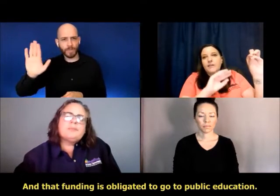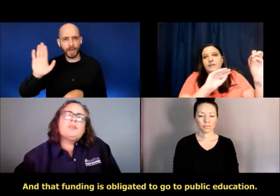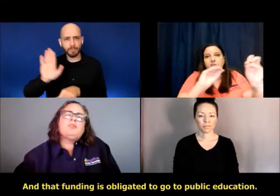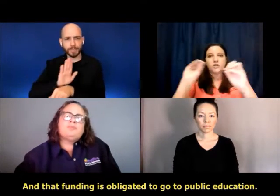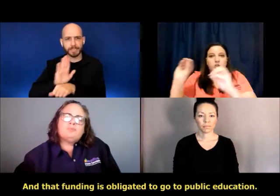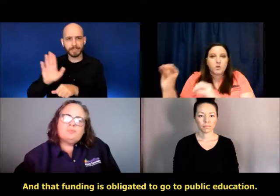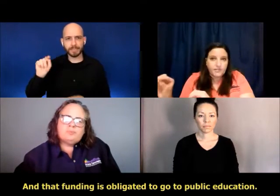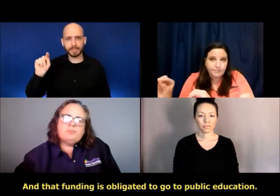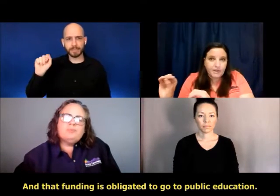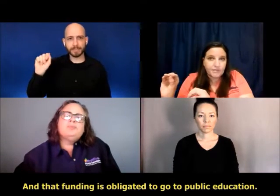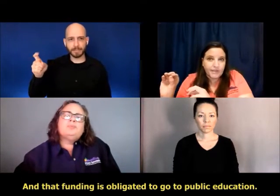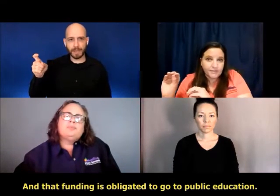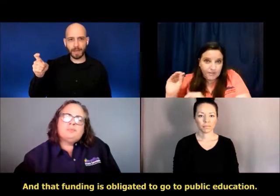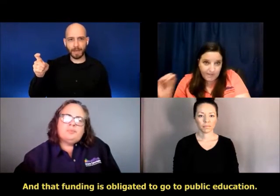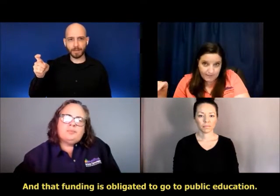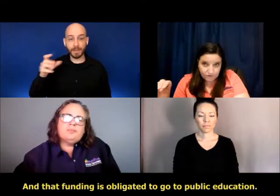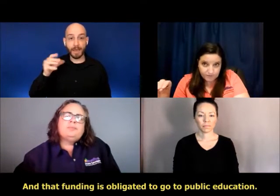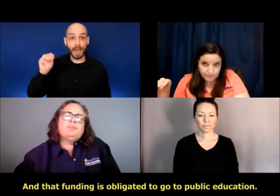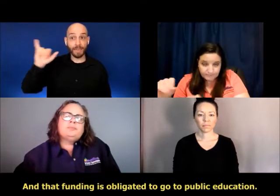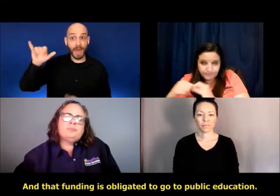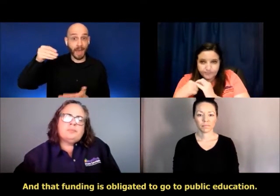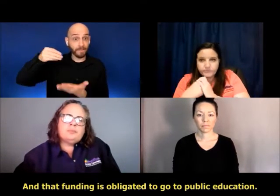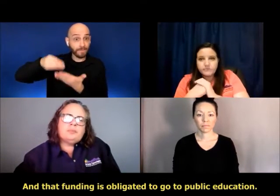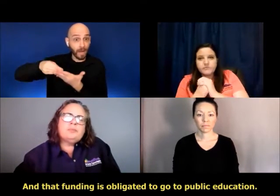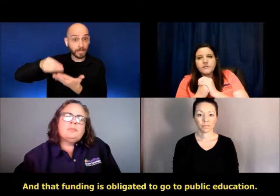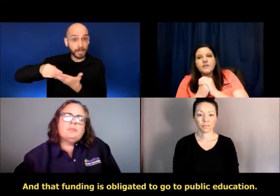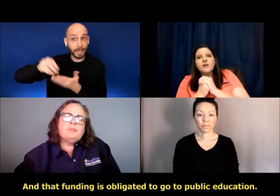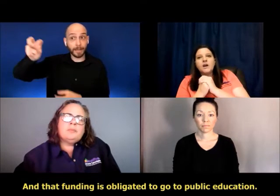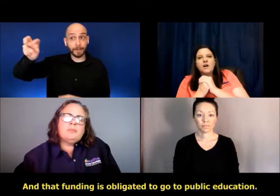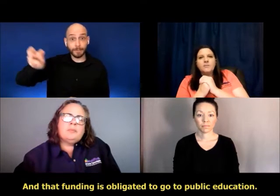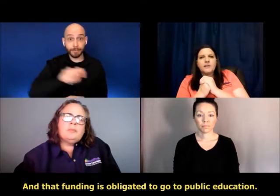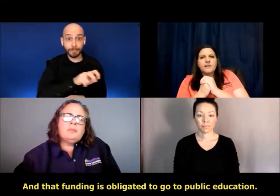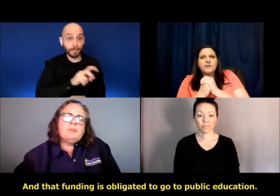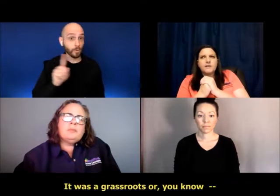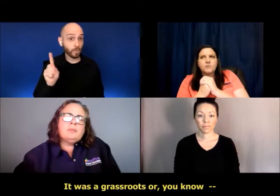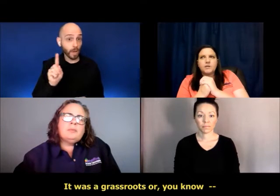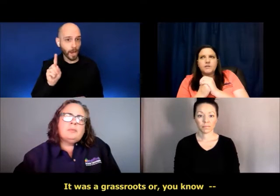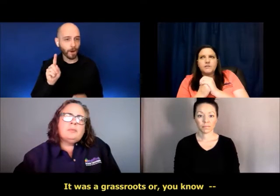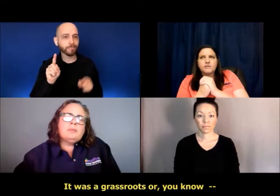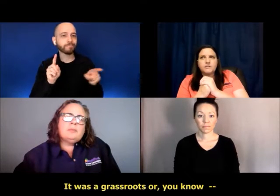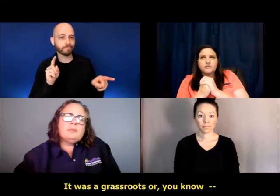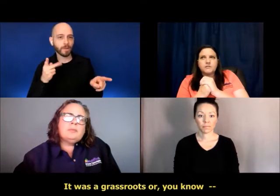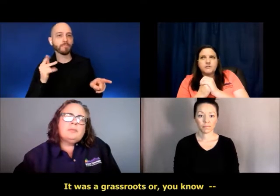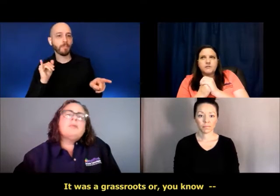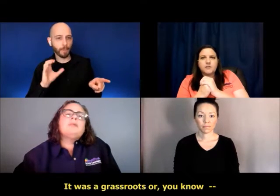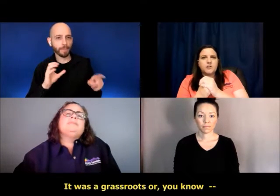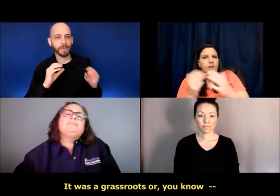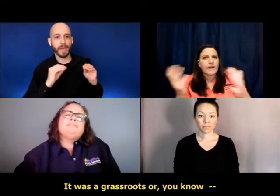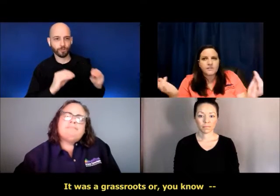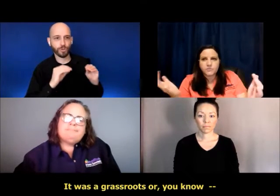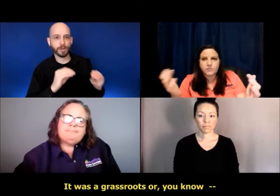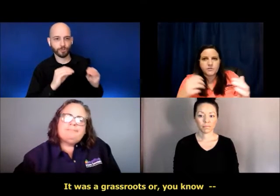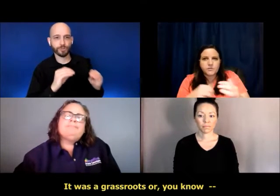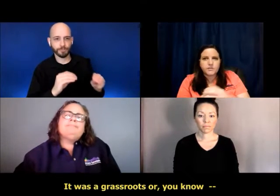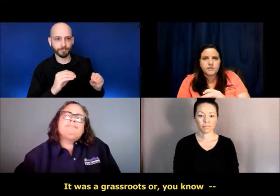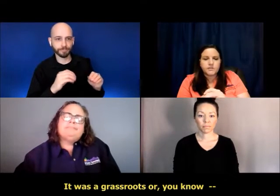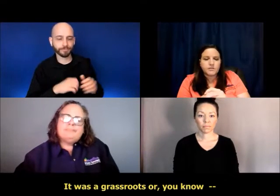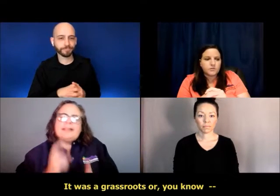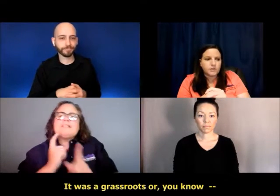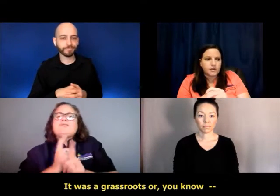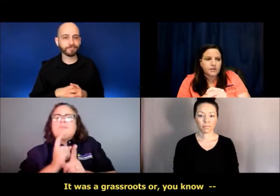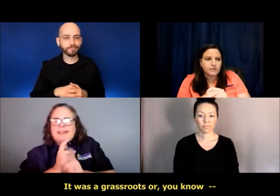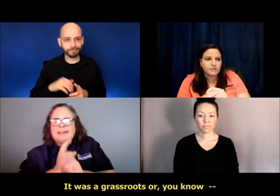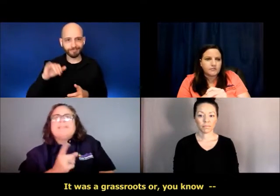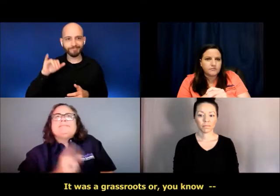obligated to go to public education. Um, uh, it was the, a grassroots or,